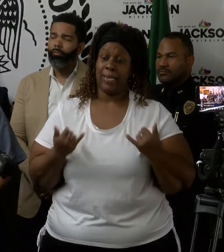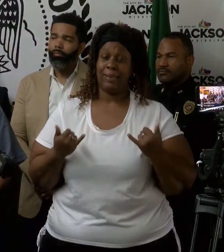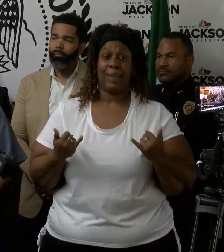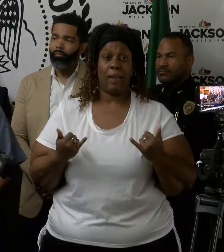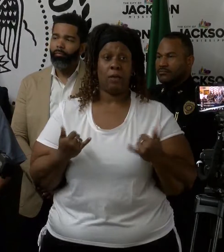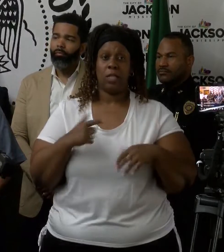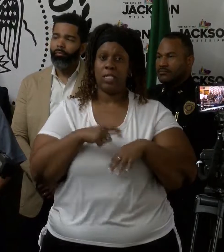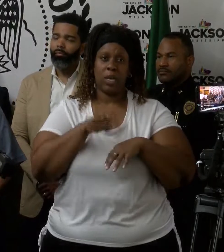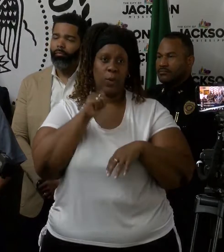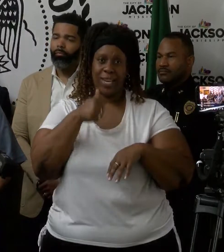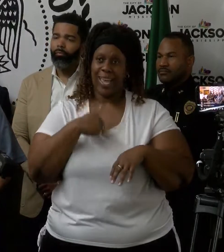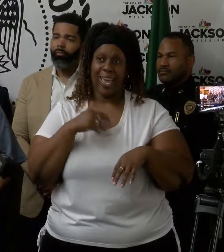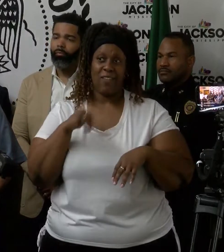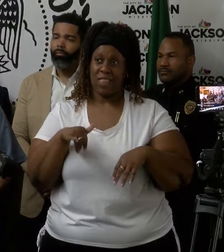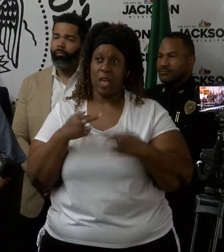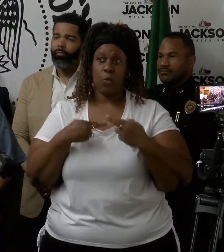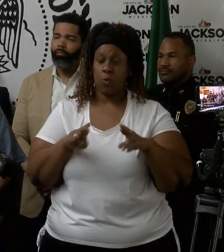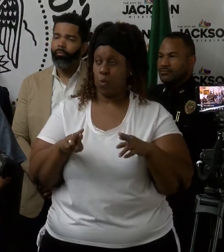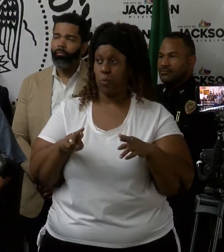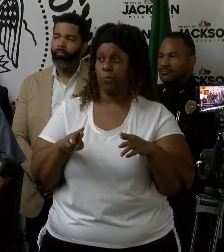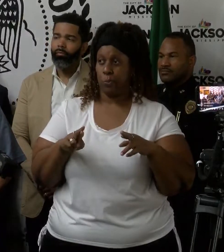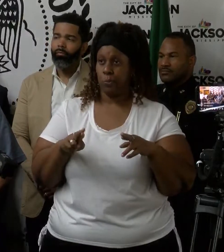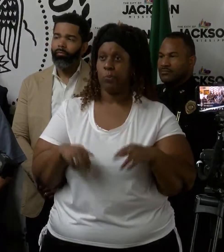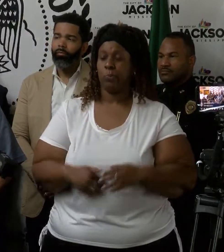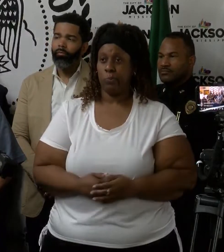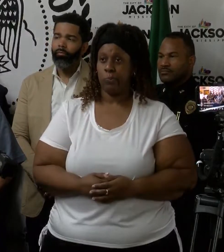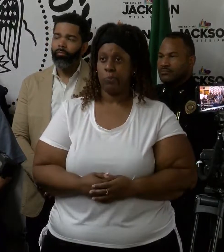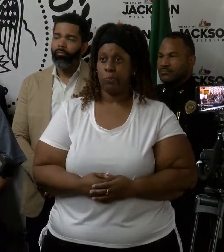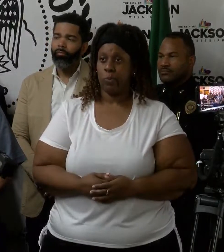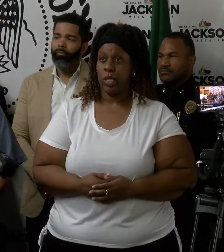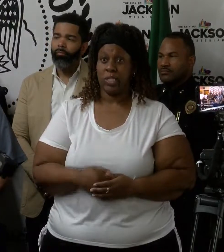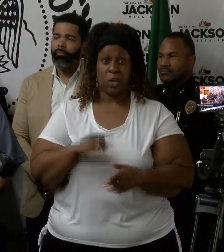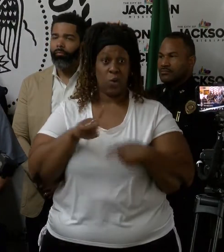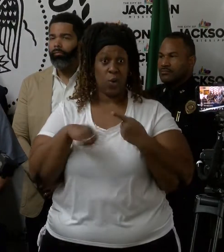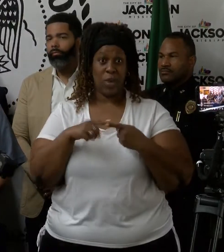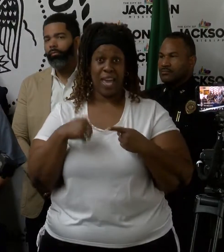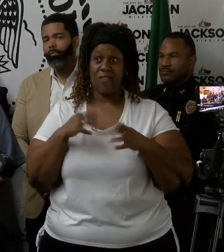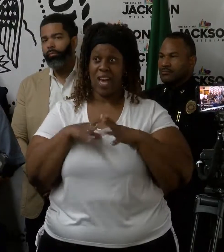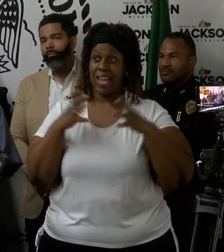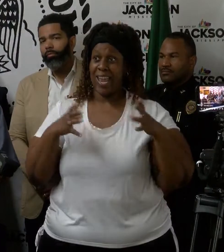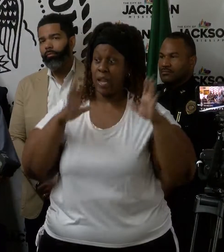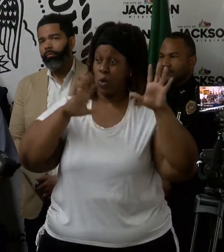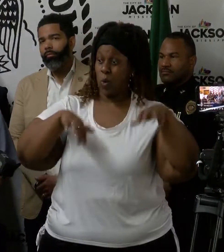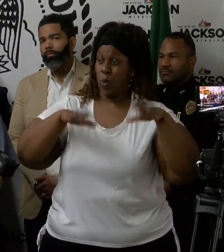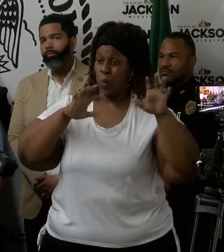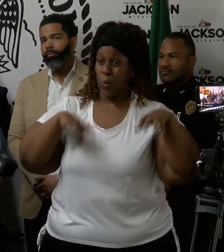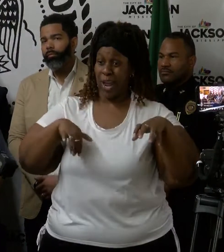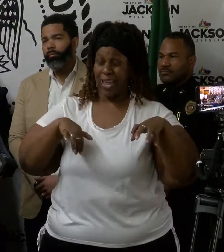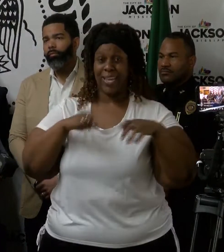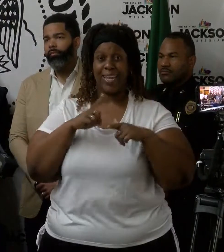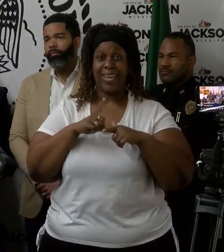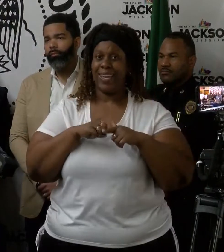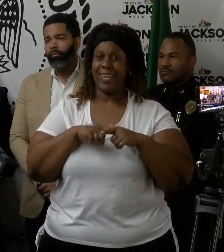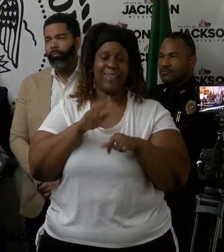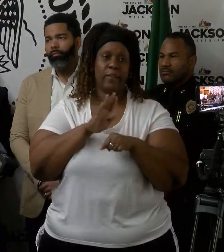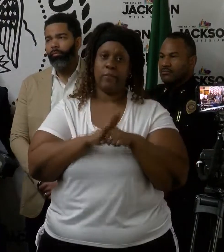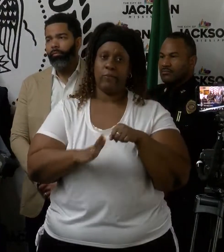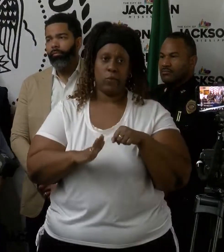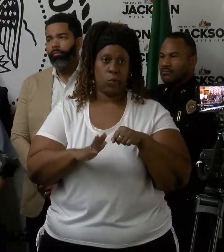this time we didn't have that. We had a little bit of room, but then the amount of direct rainfall that fell on the lake took that up immediately.